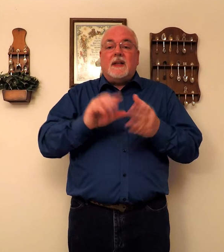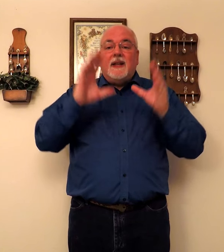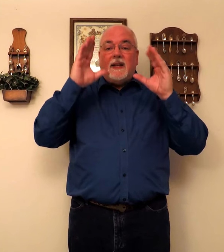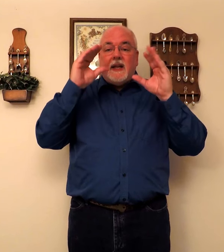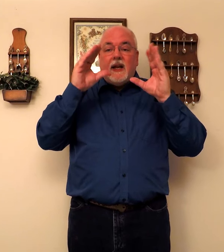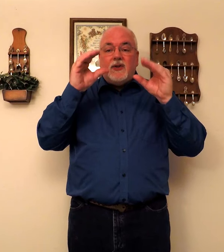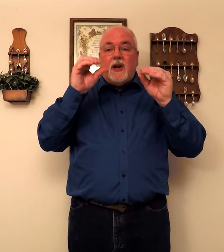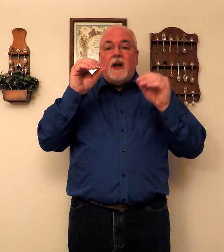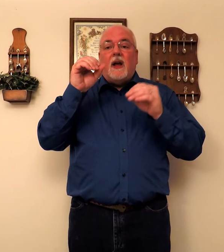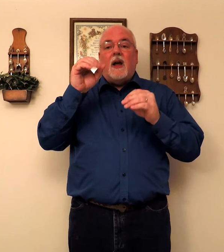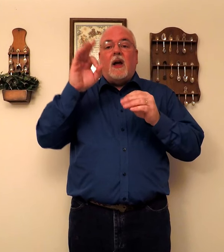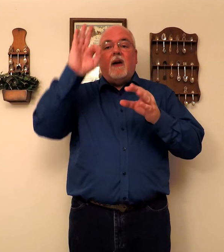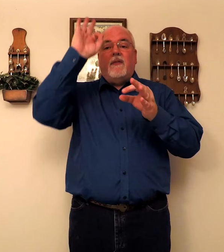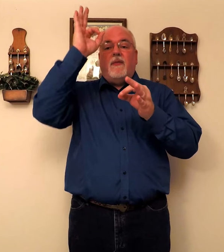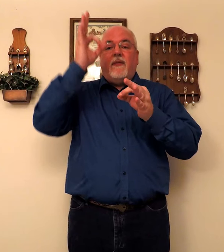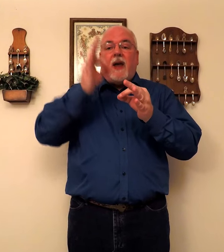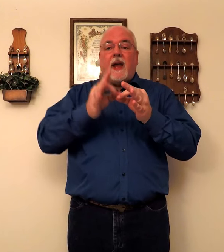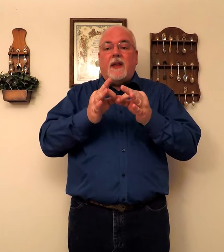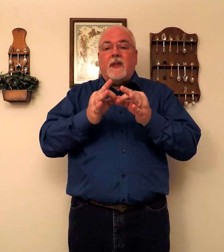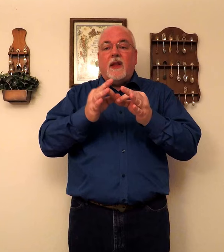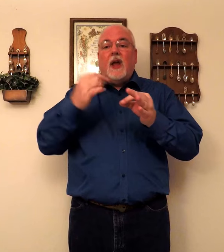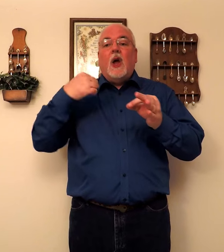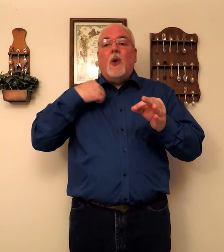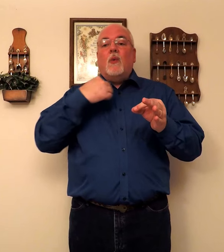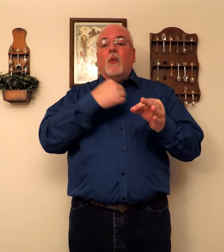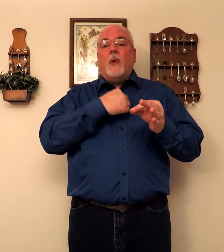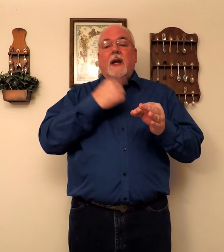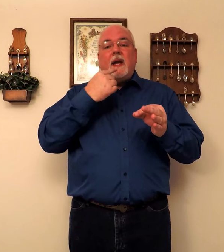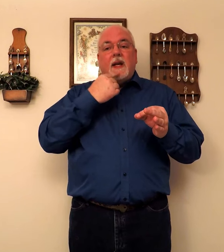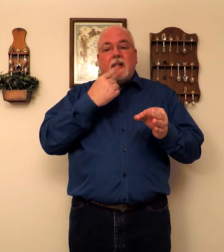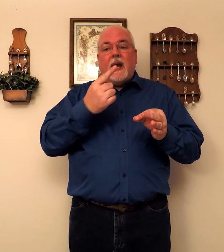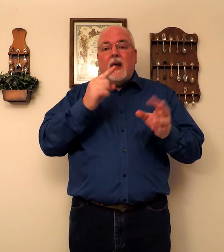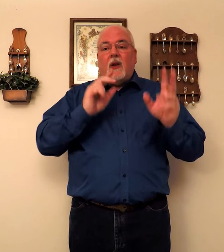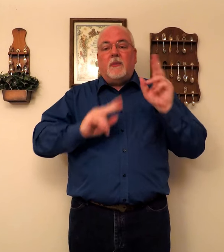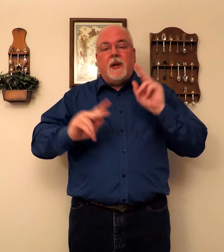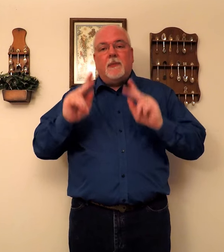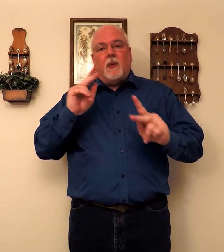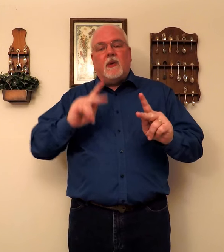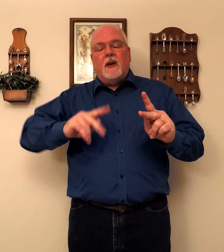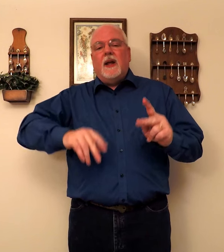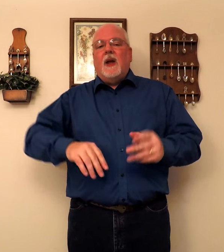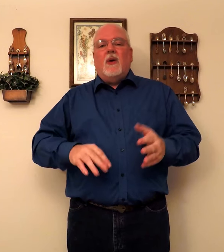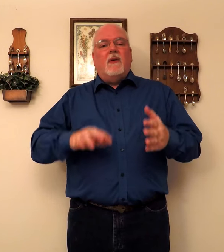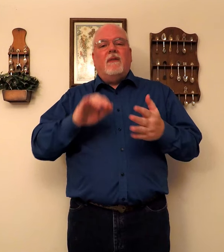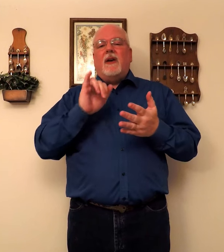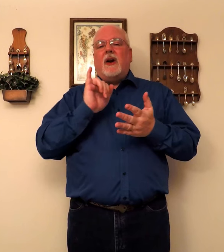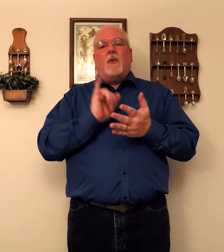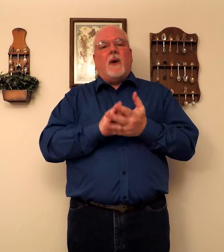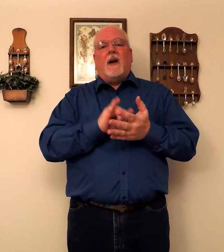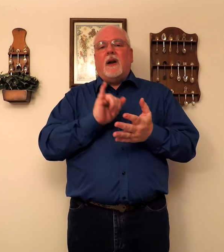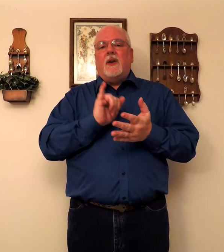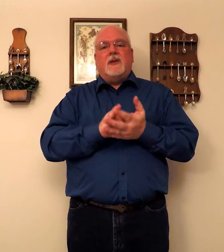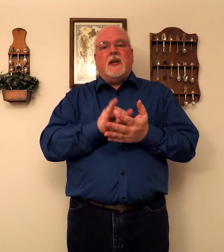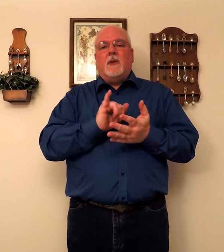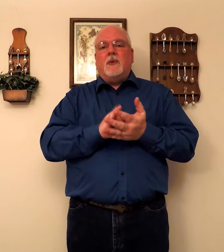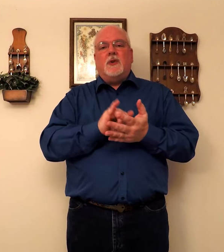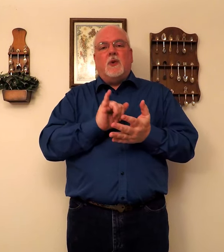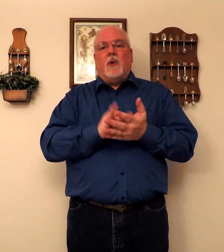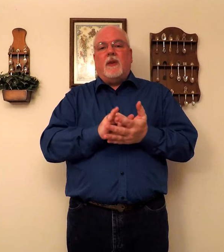the teaching of faith we tell people. Very rarely do you see the word